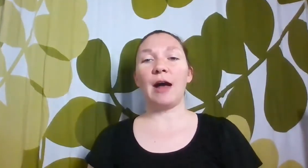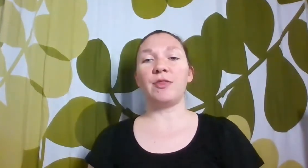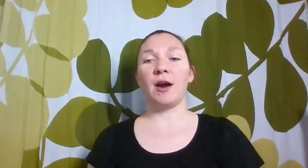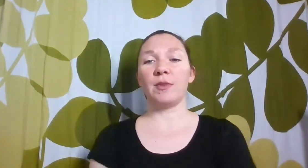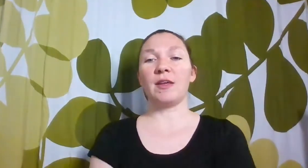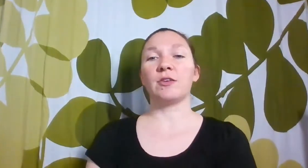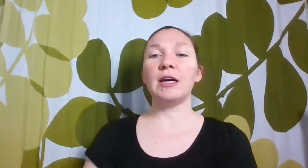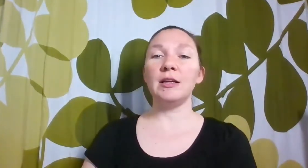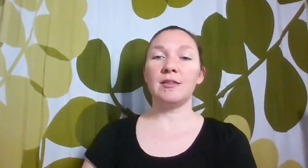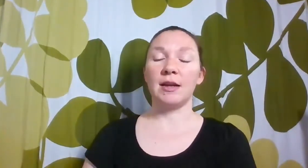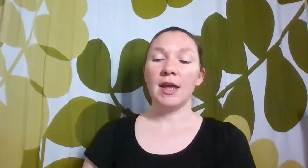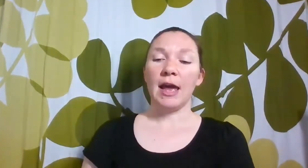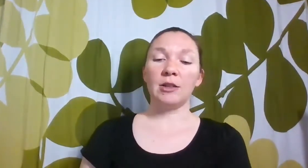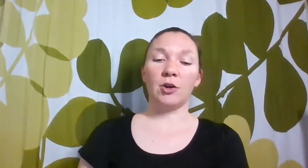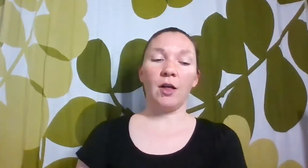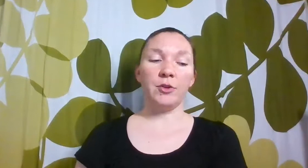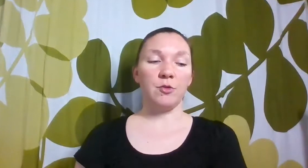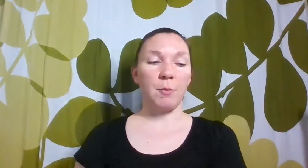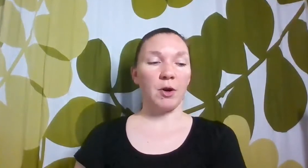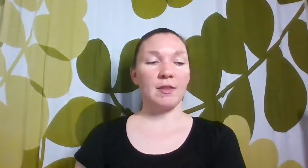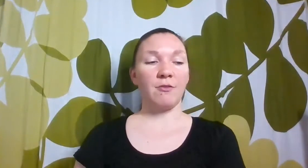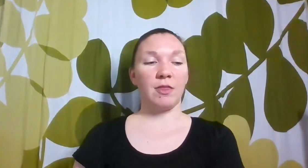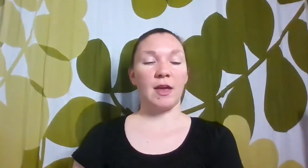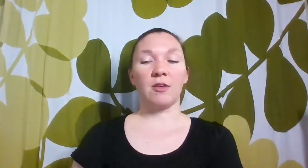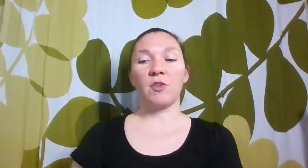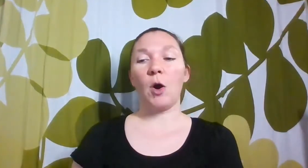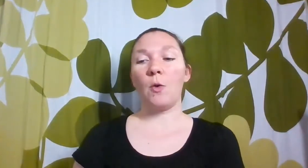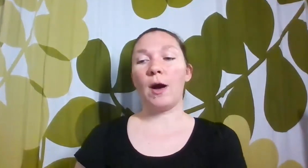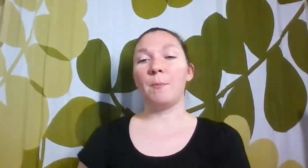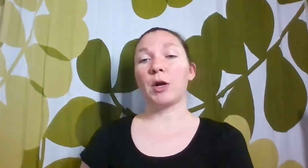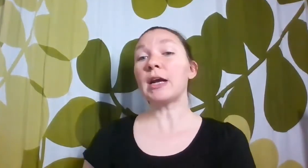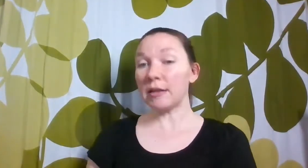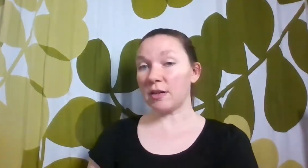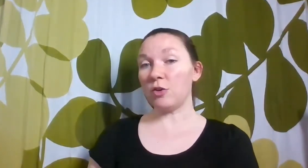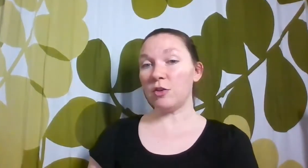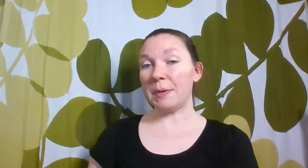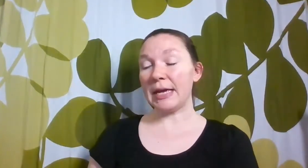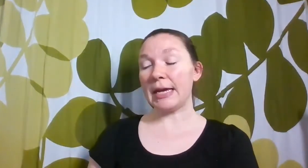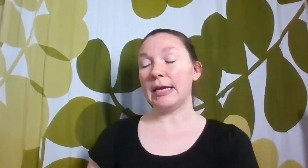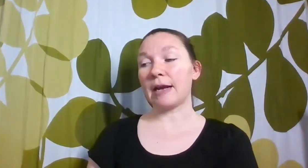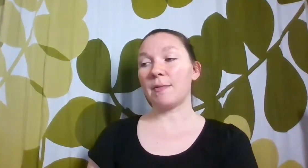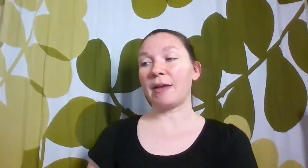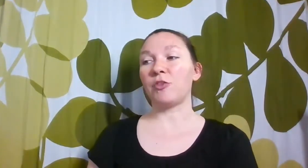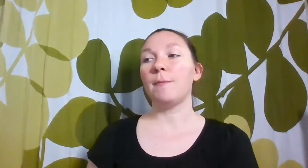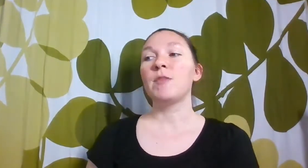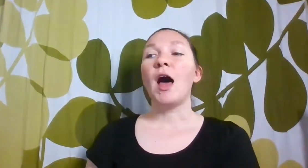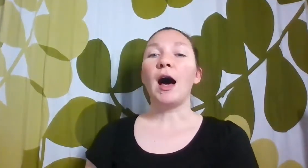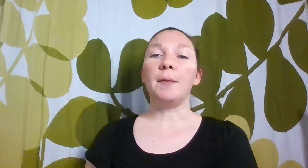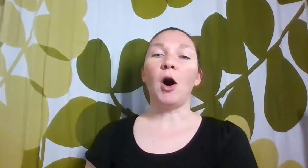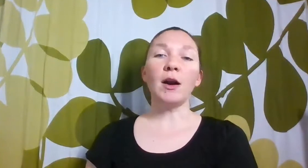out there with the other kids and learn all the new sports and everything. So we're going to continue to do PE next semester. Art